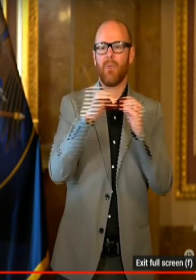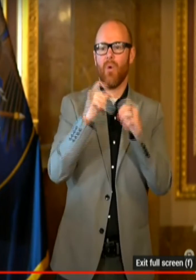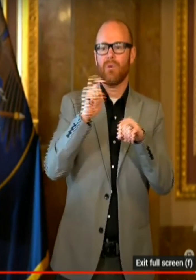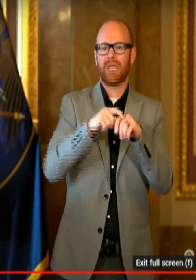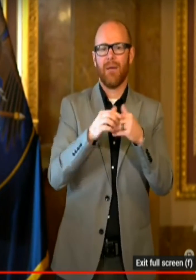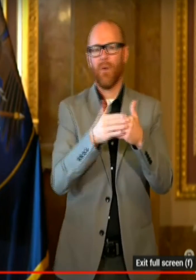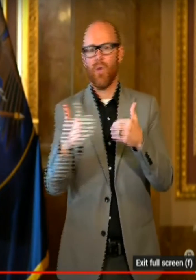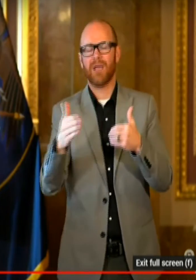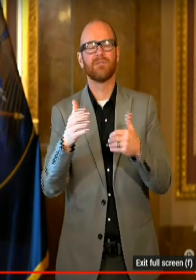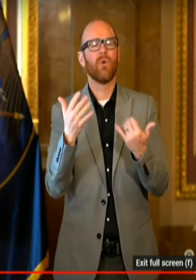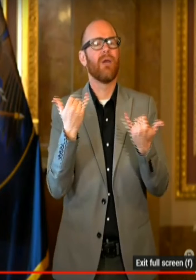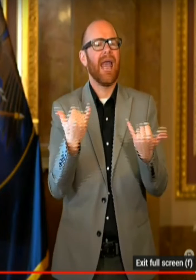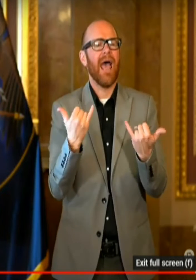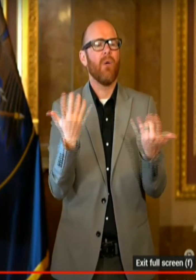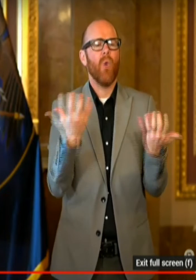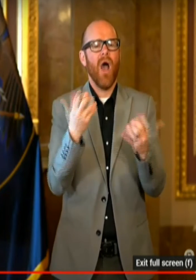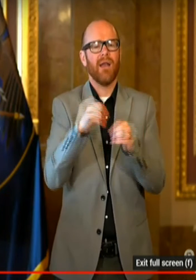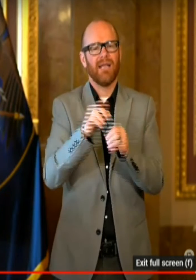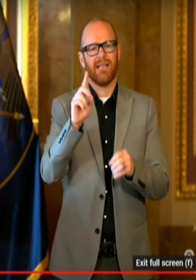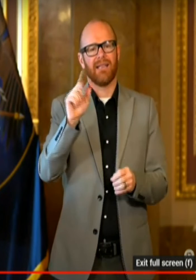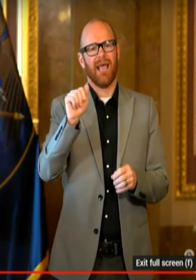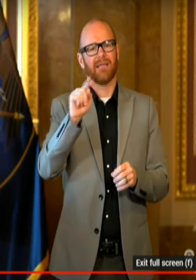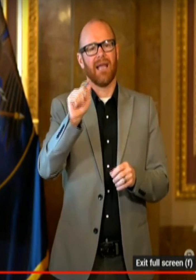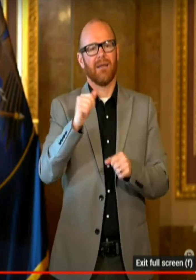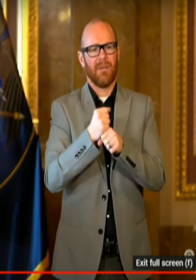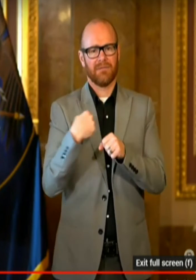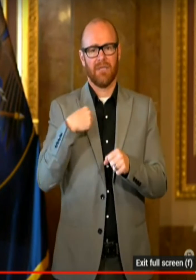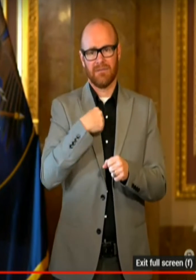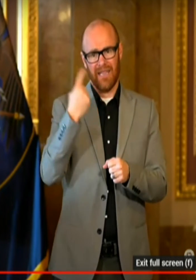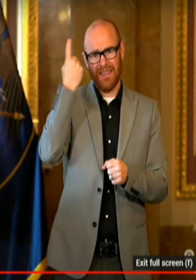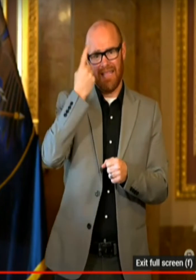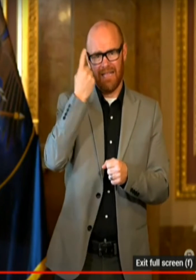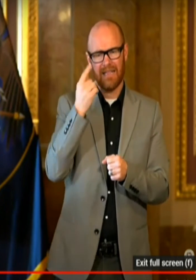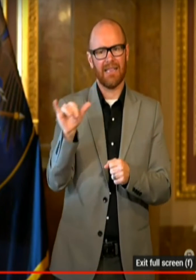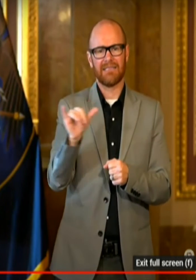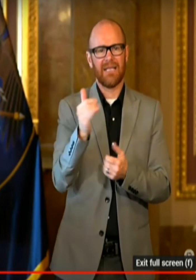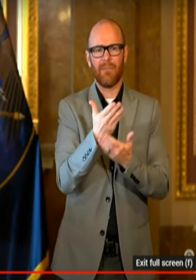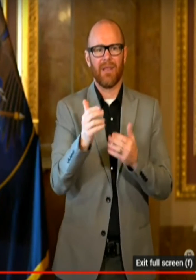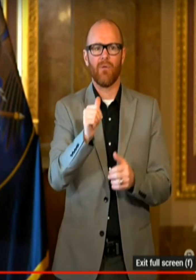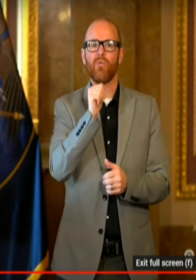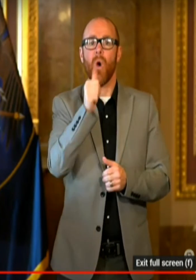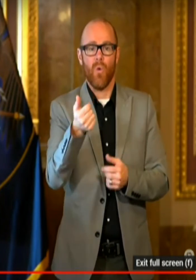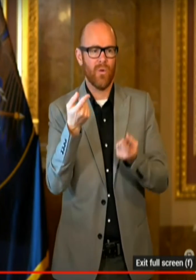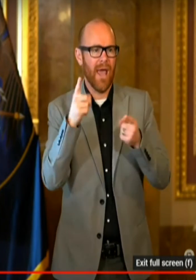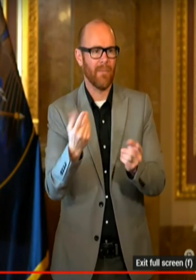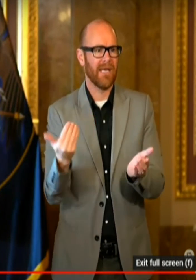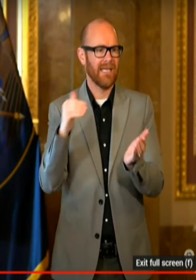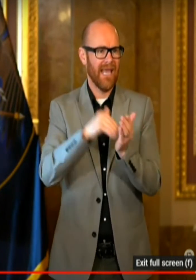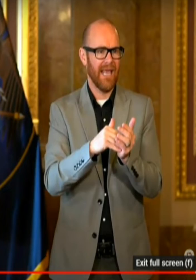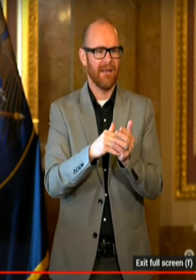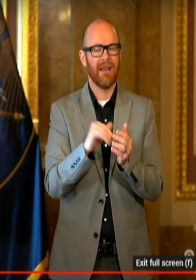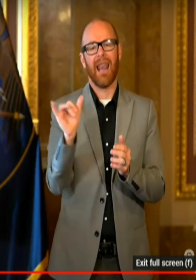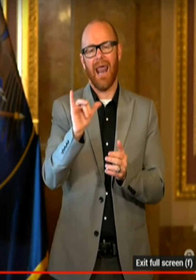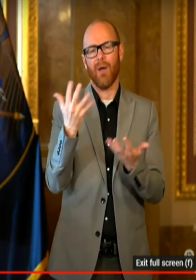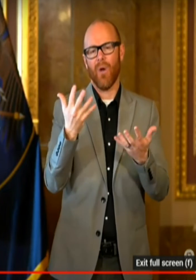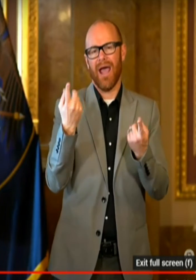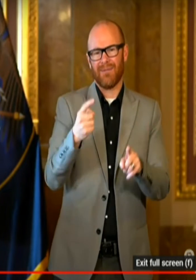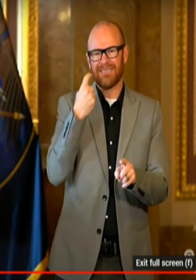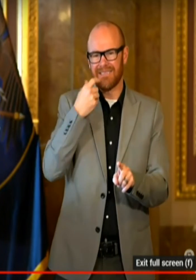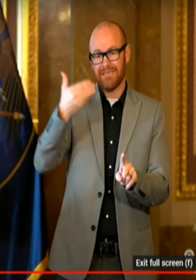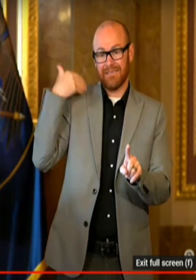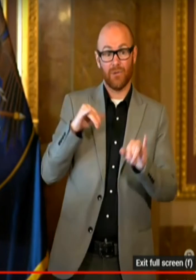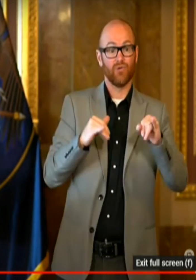So I guess what in the data makes us think that the same thing won't happen again like what happened in August and